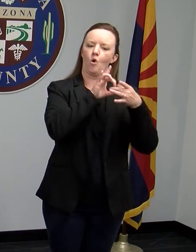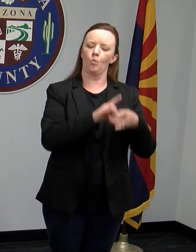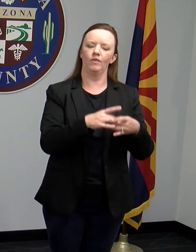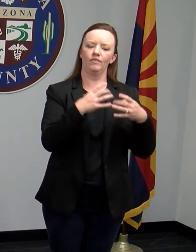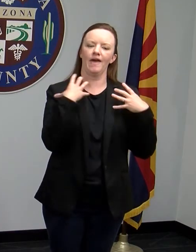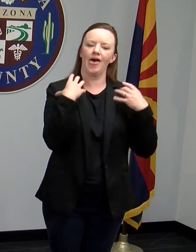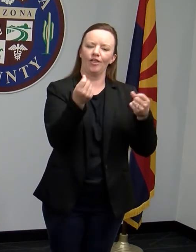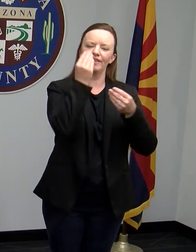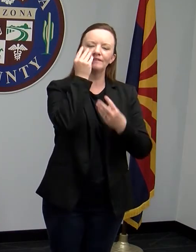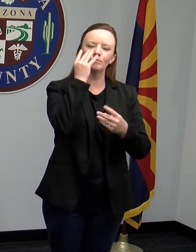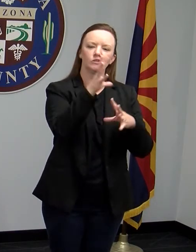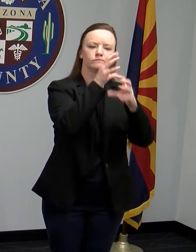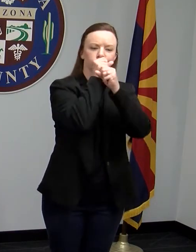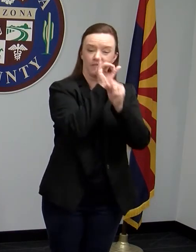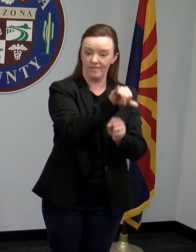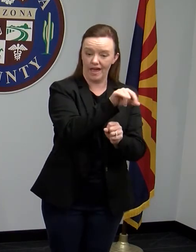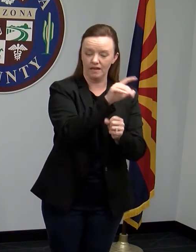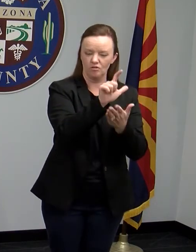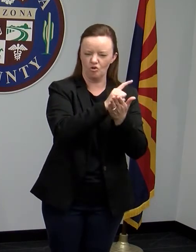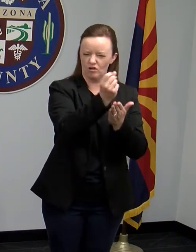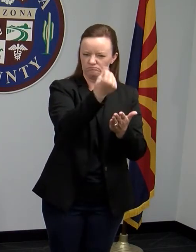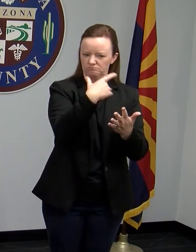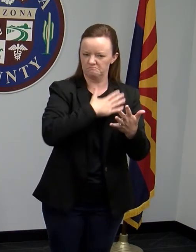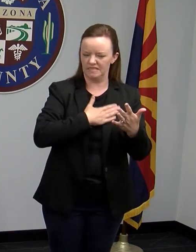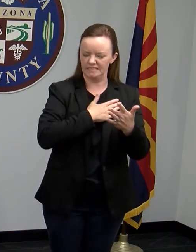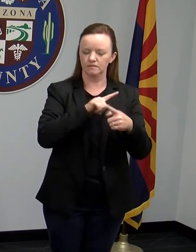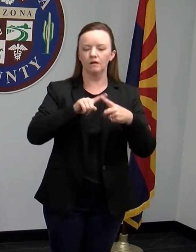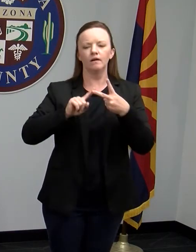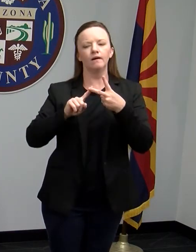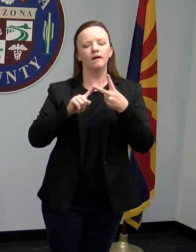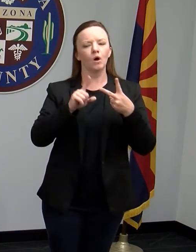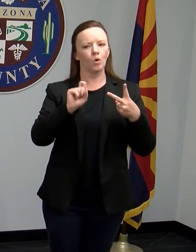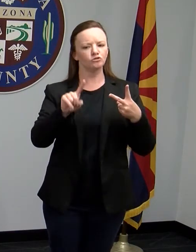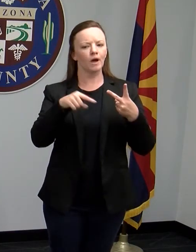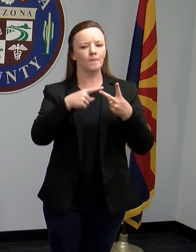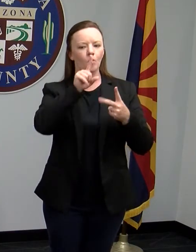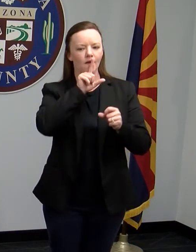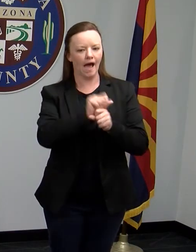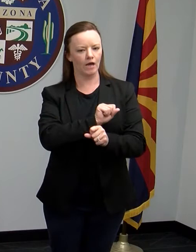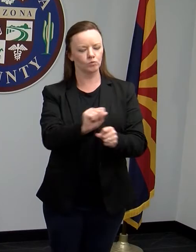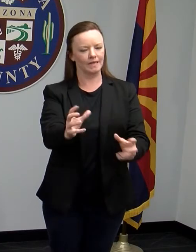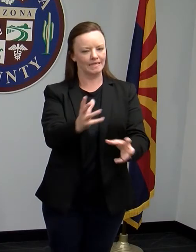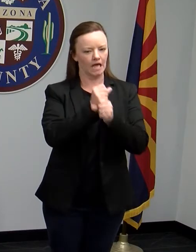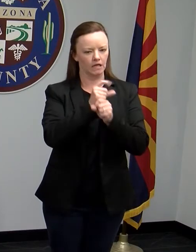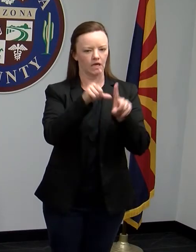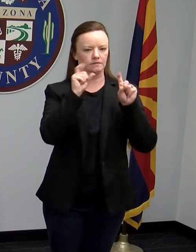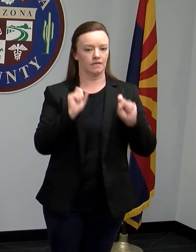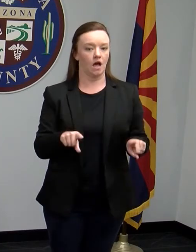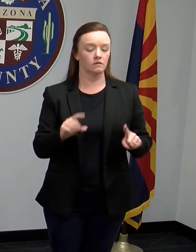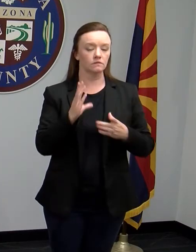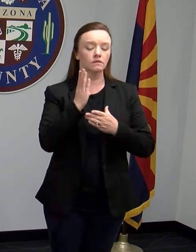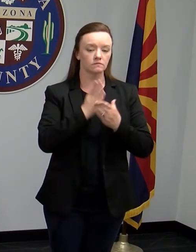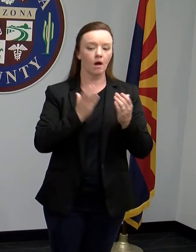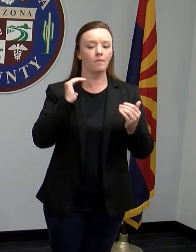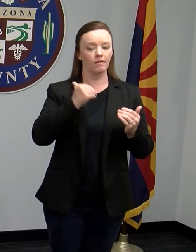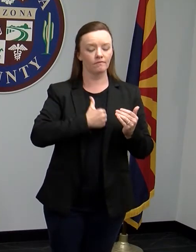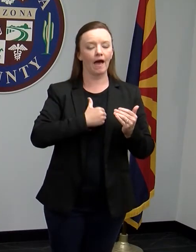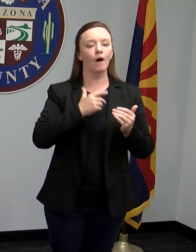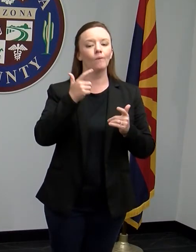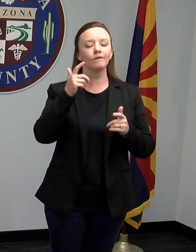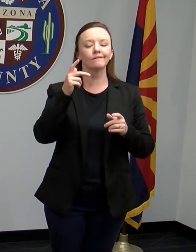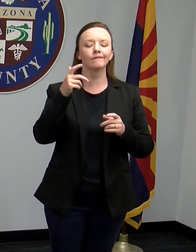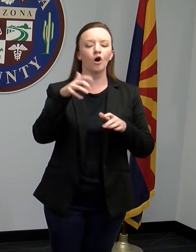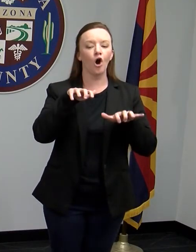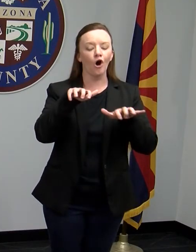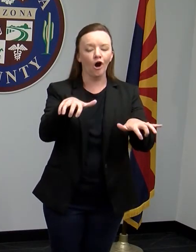a question about actually getting a test. We've had some viewers who try to get testing this week through